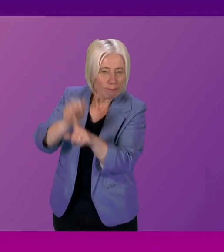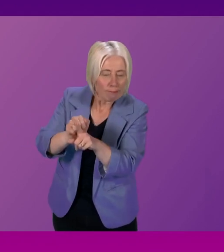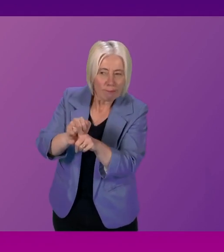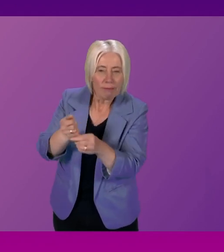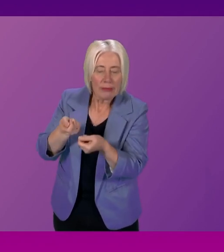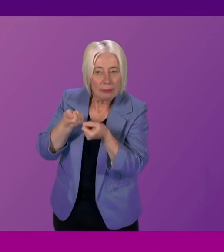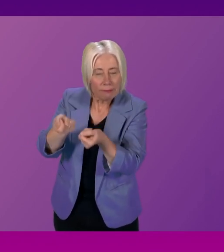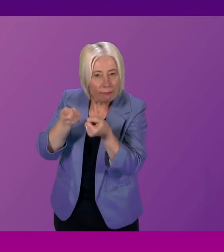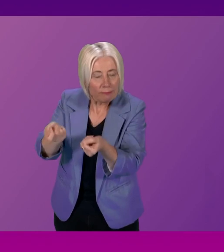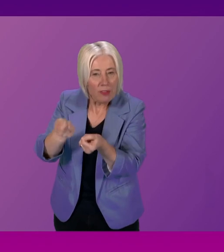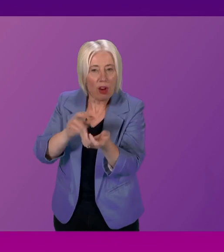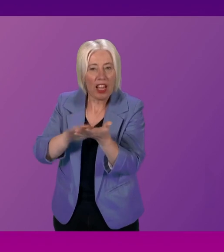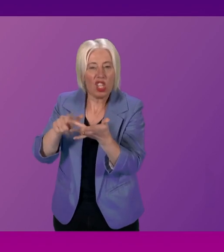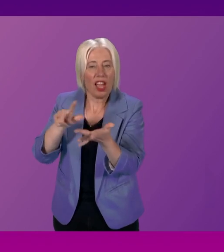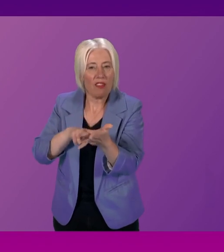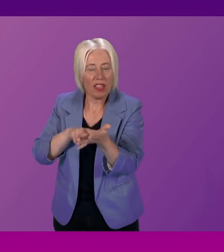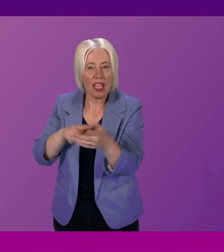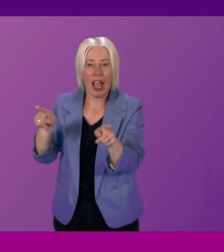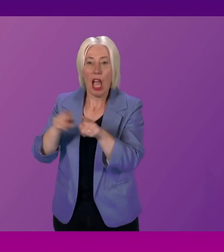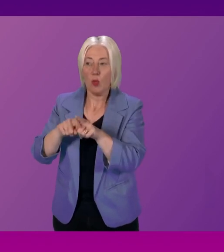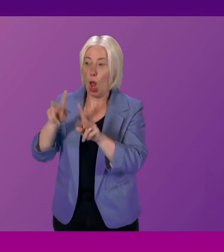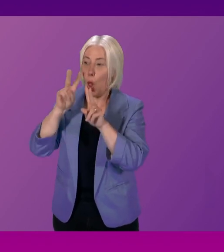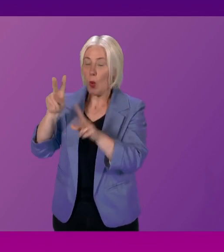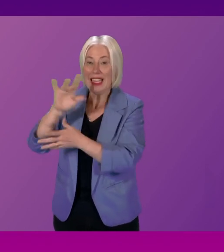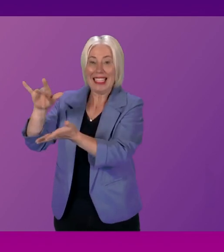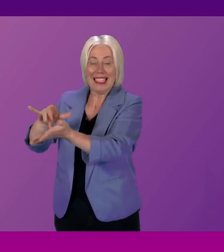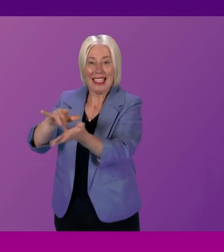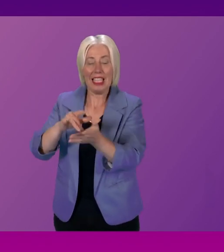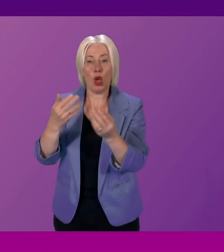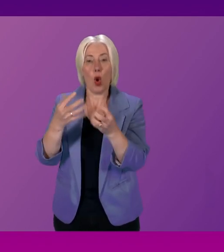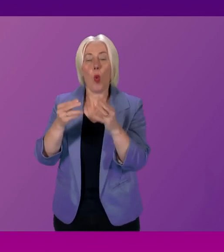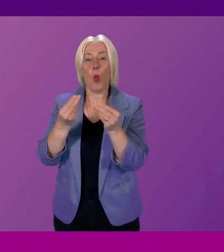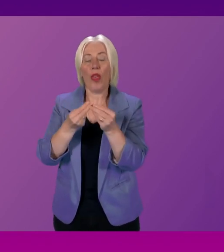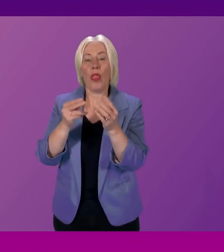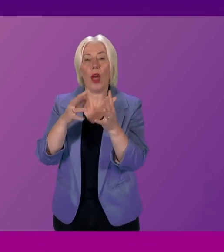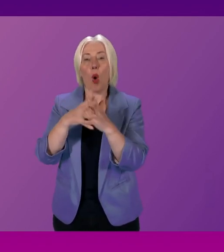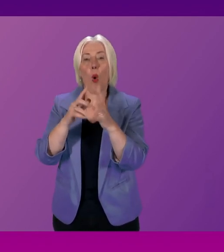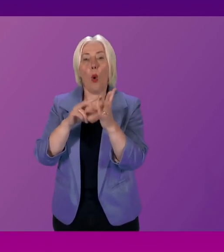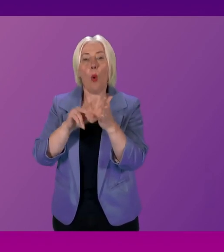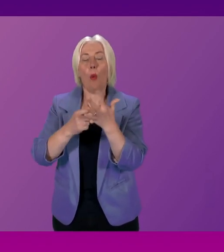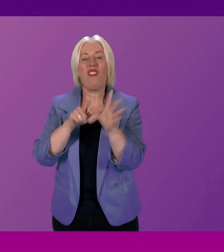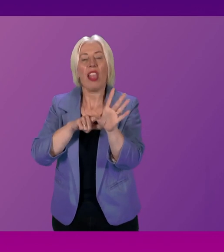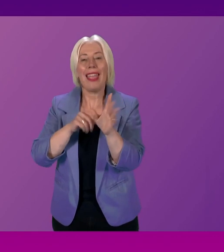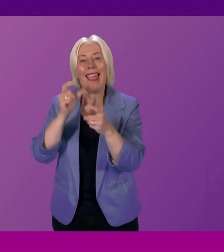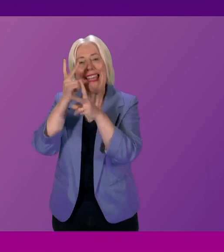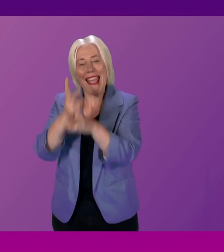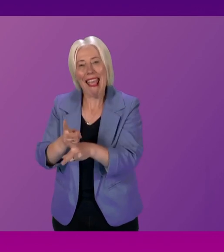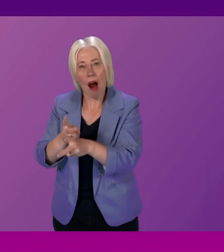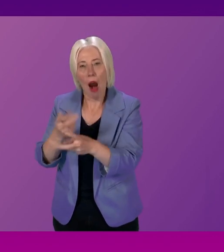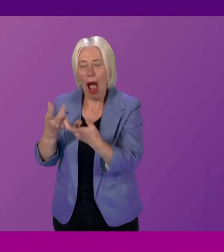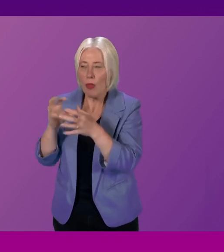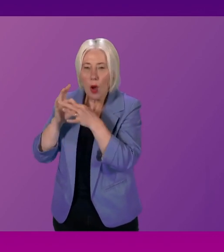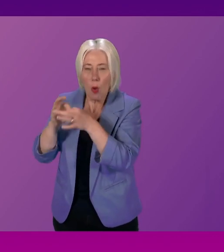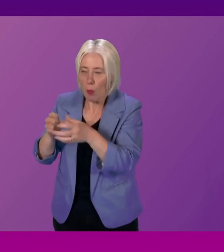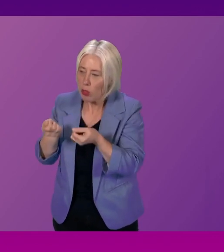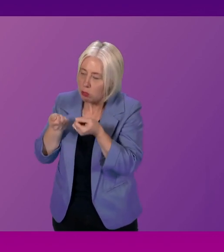also working with Waverly Care to support fast-track cities, which provide stigma-related training activities for the health and social care workforce.